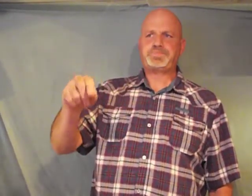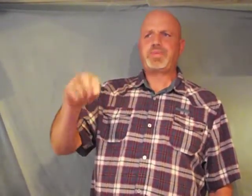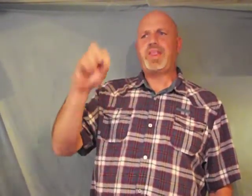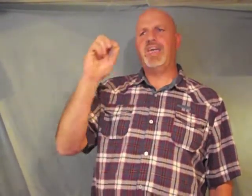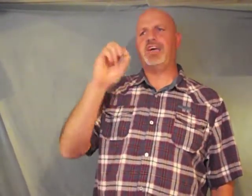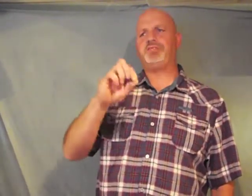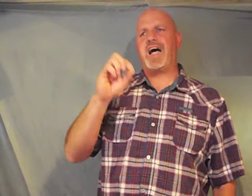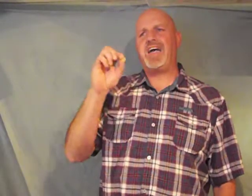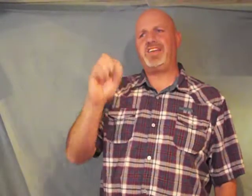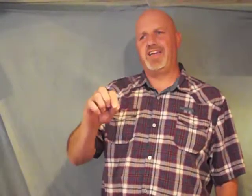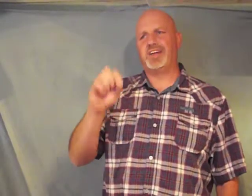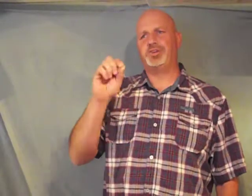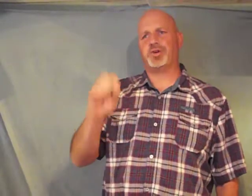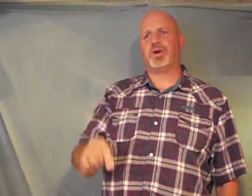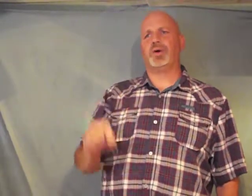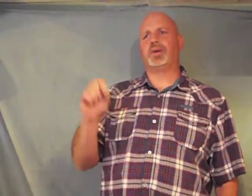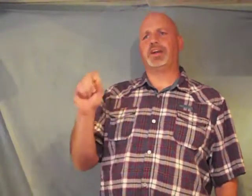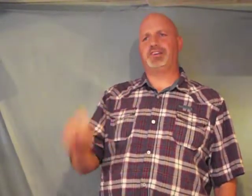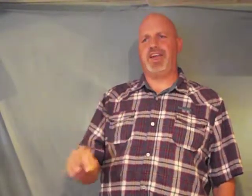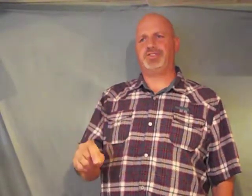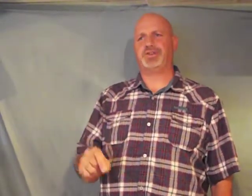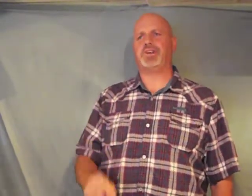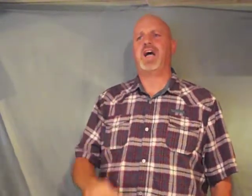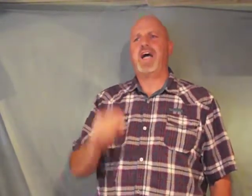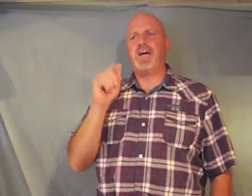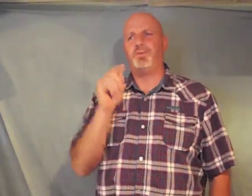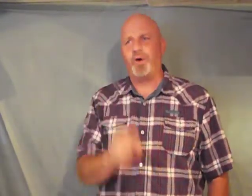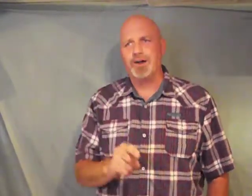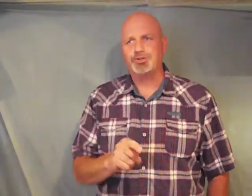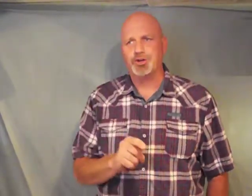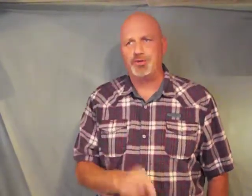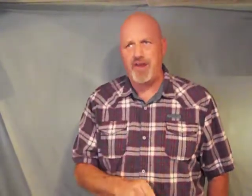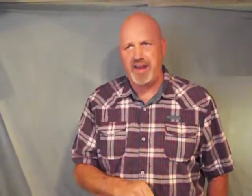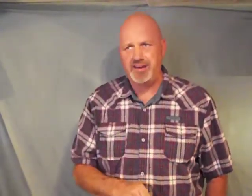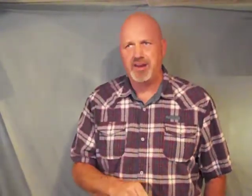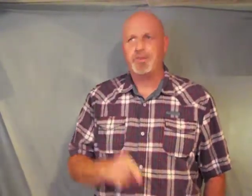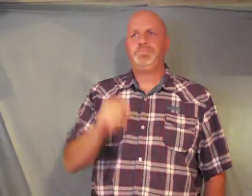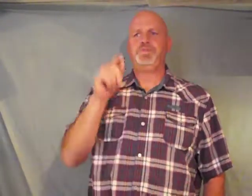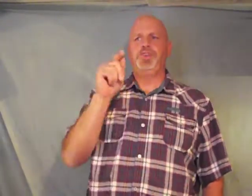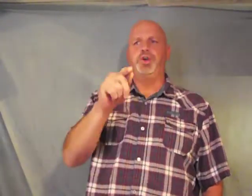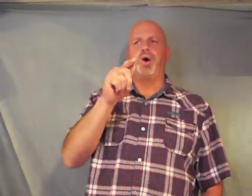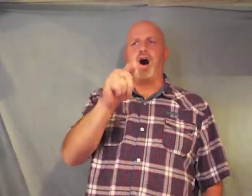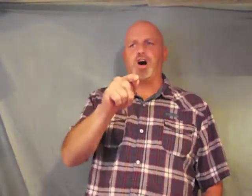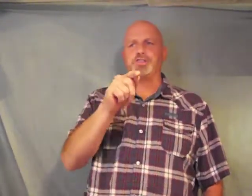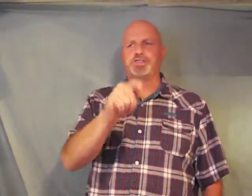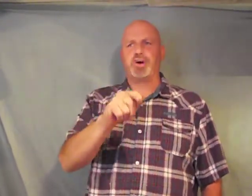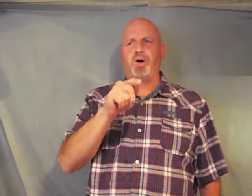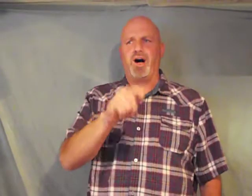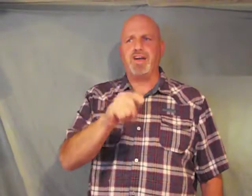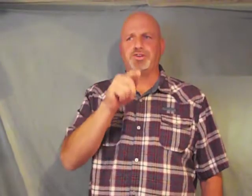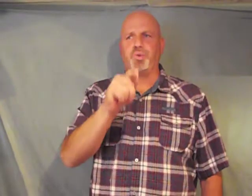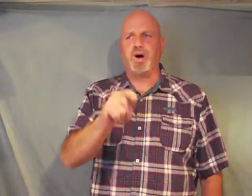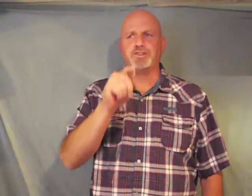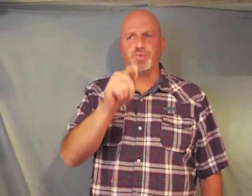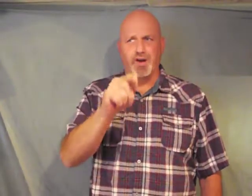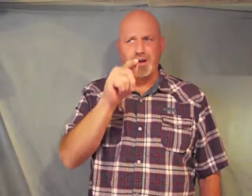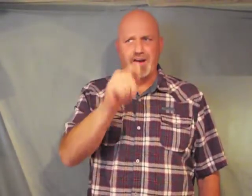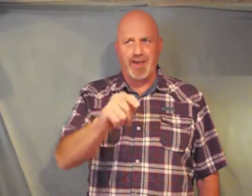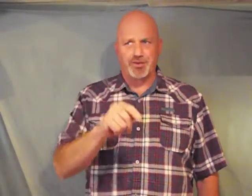if I then your Lord and teacher have washed your feet you also ought to wash one another's